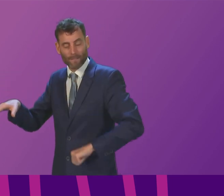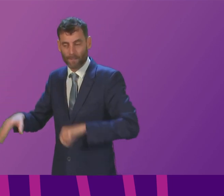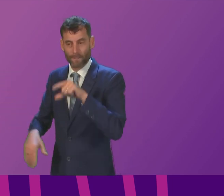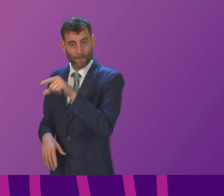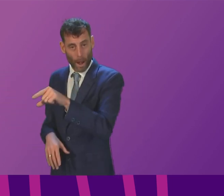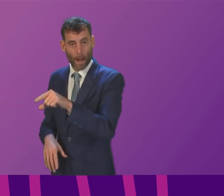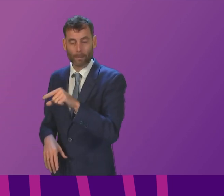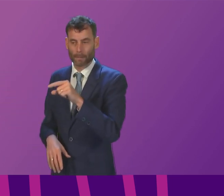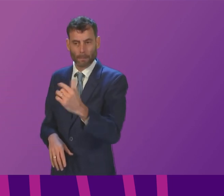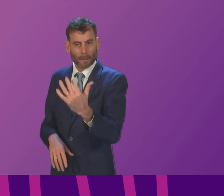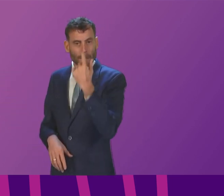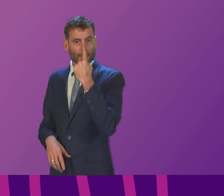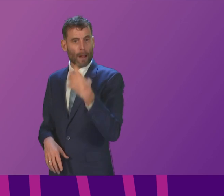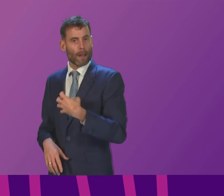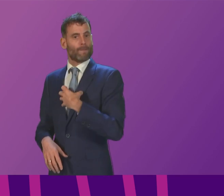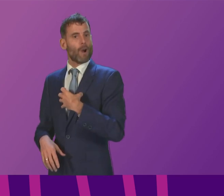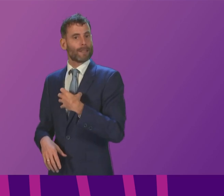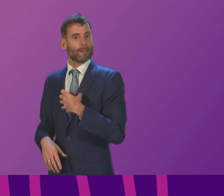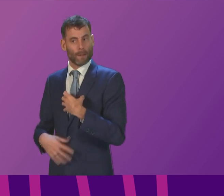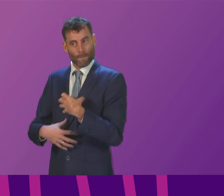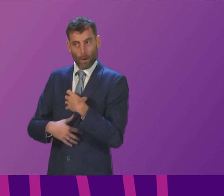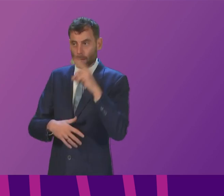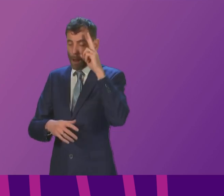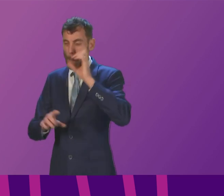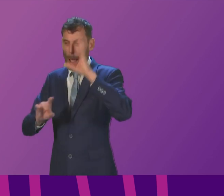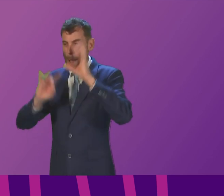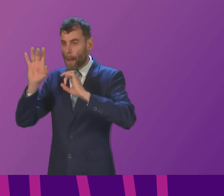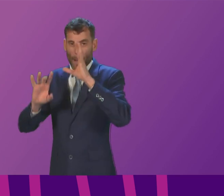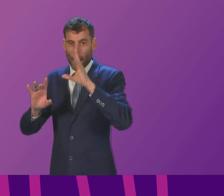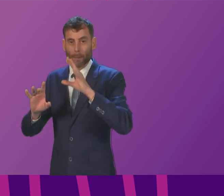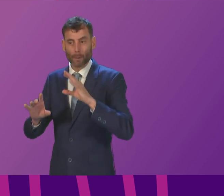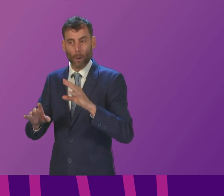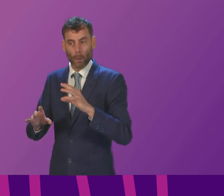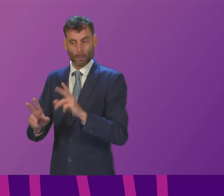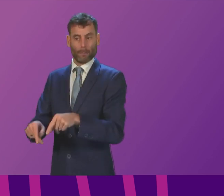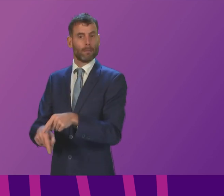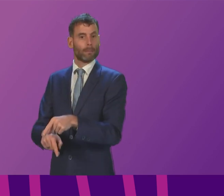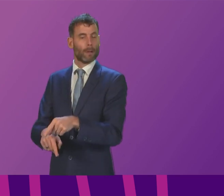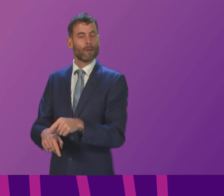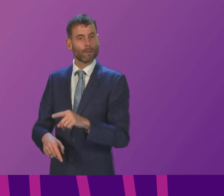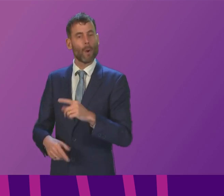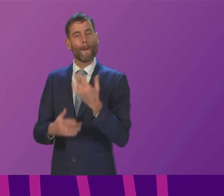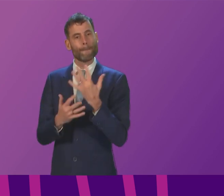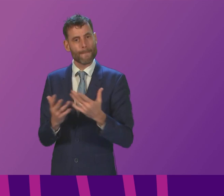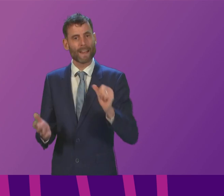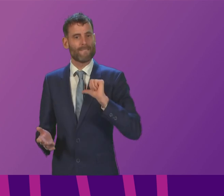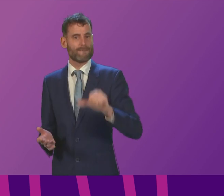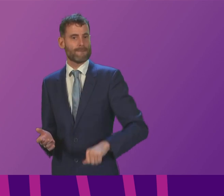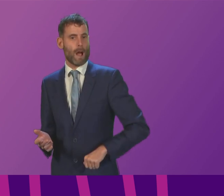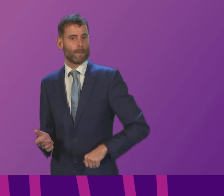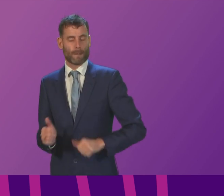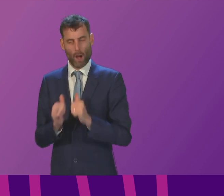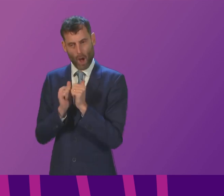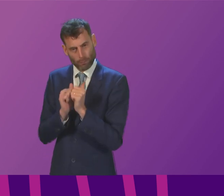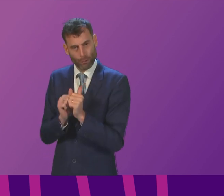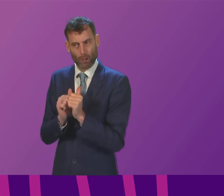too many come to harm and even death so this is welcomed by the farming community too Therefore can I ask the First Minister will she advise how the